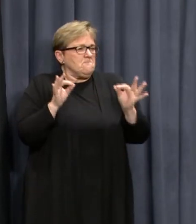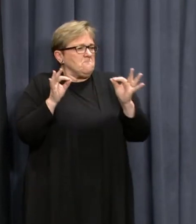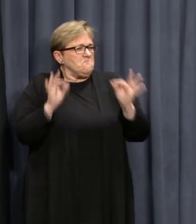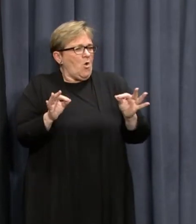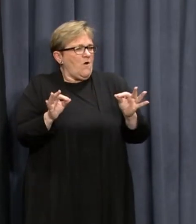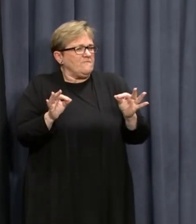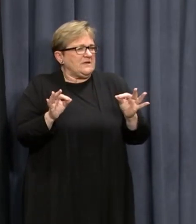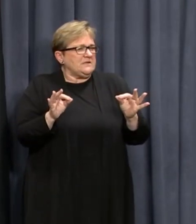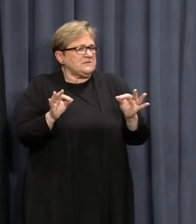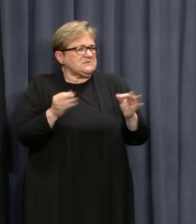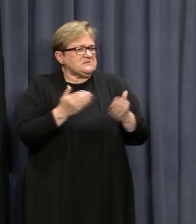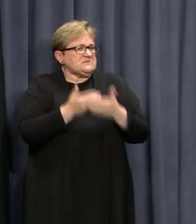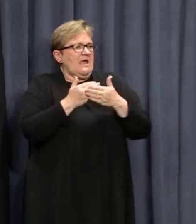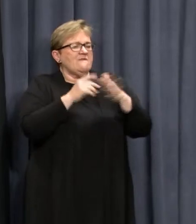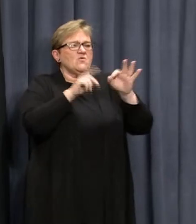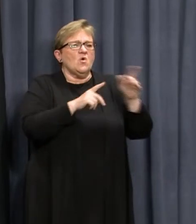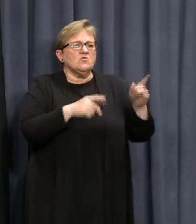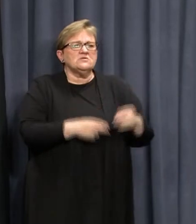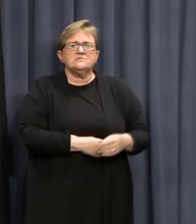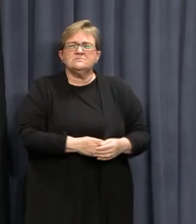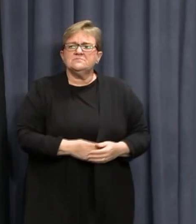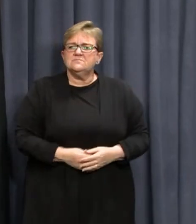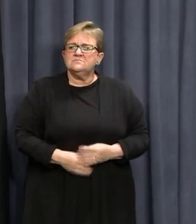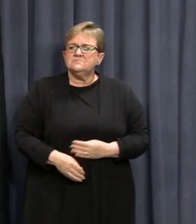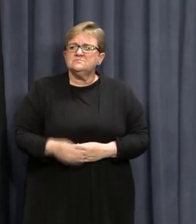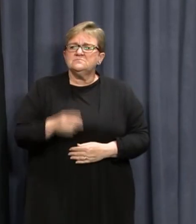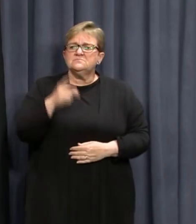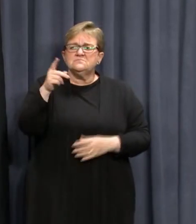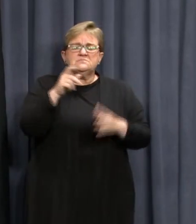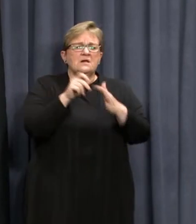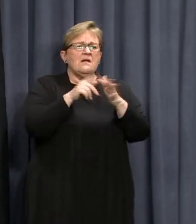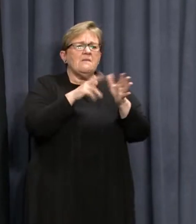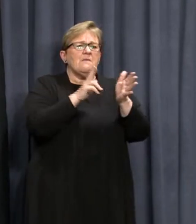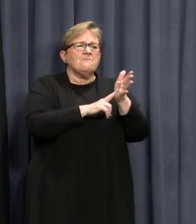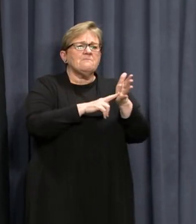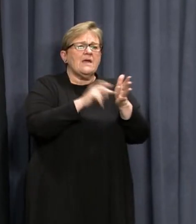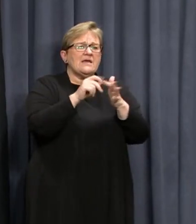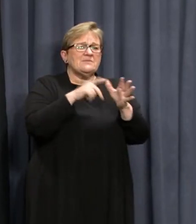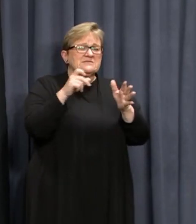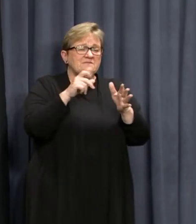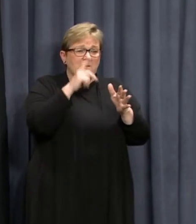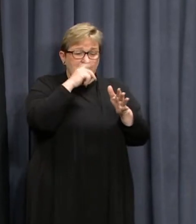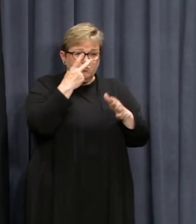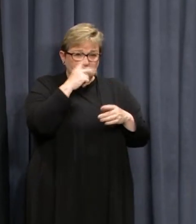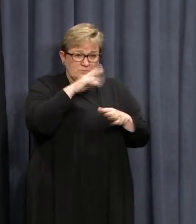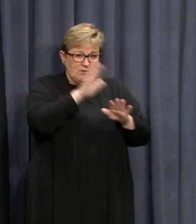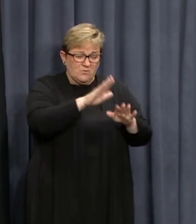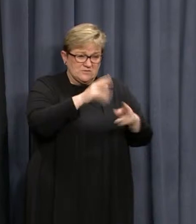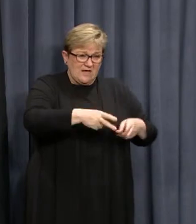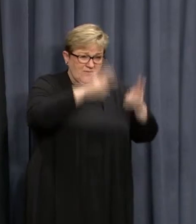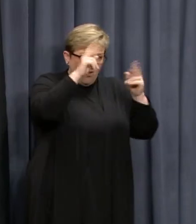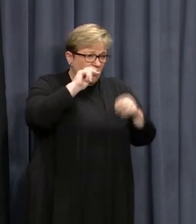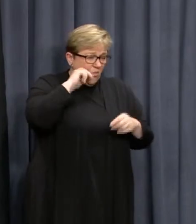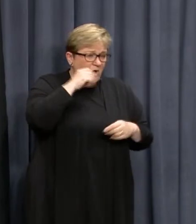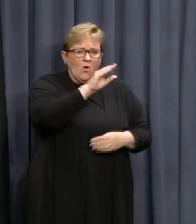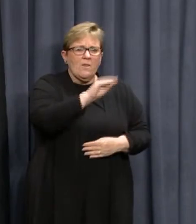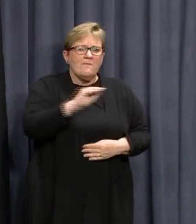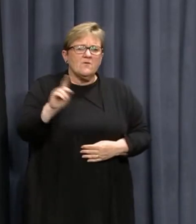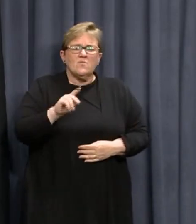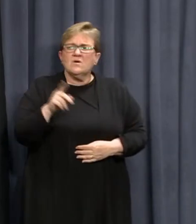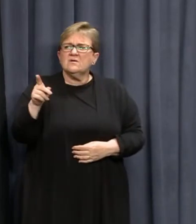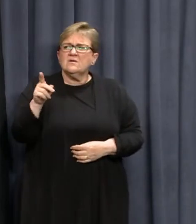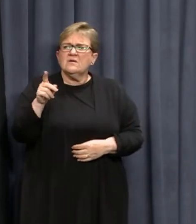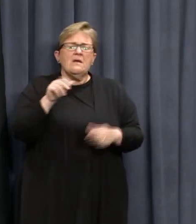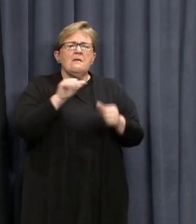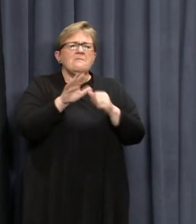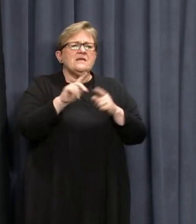secure system, whatever you do. Anything changing at the PANPAC with the two people who are on that floor? Are they going to stay in that hotel? No,